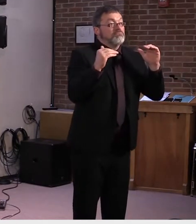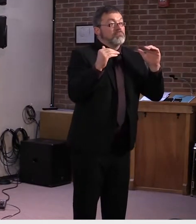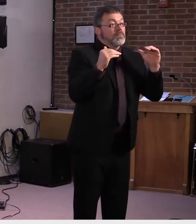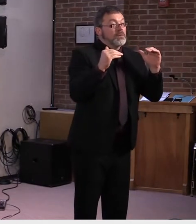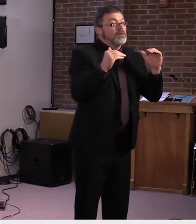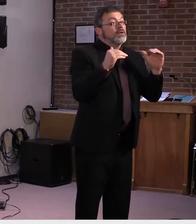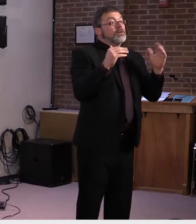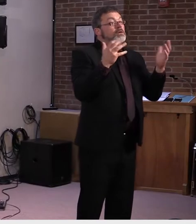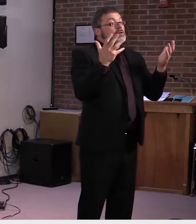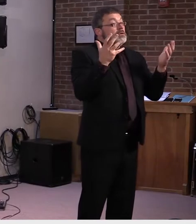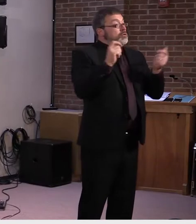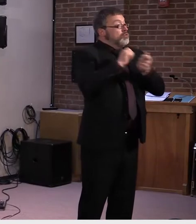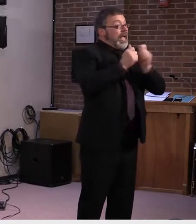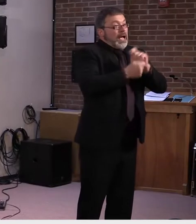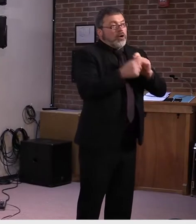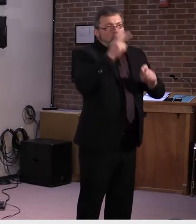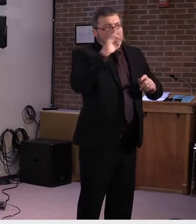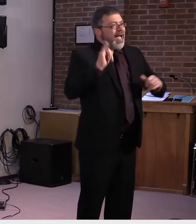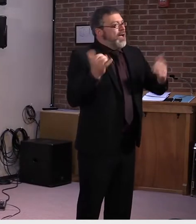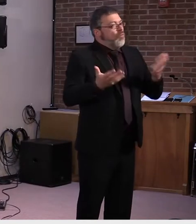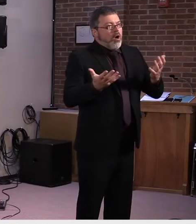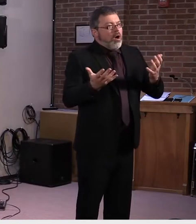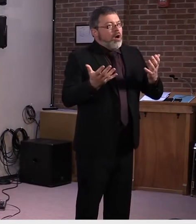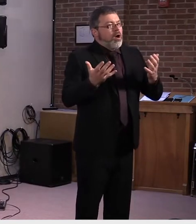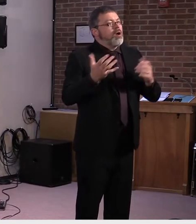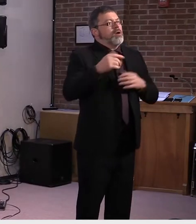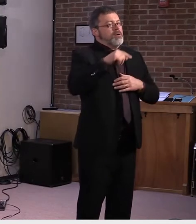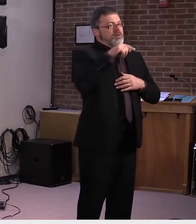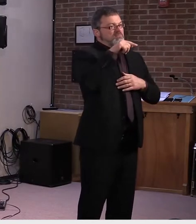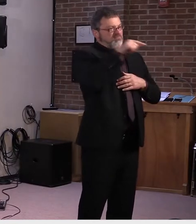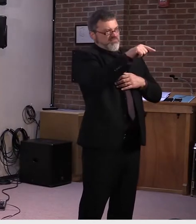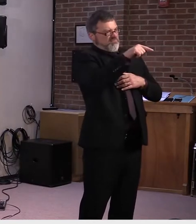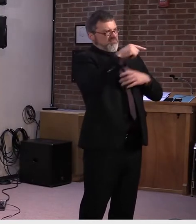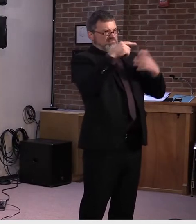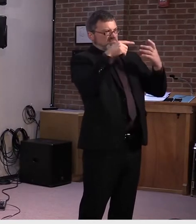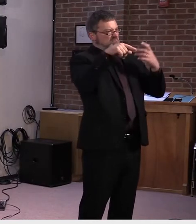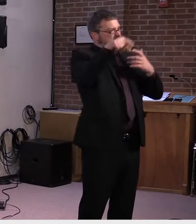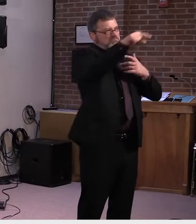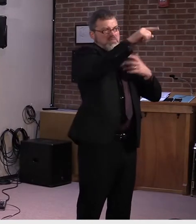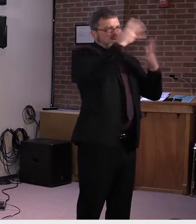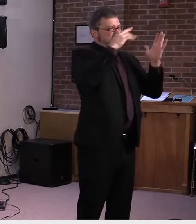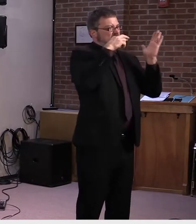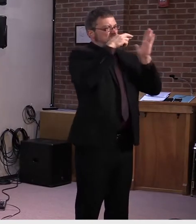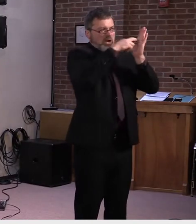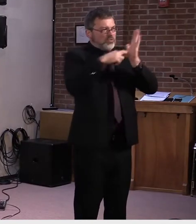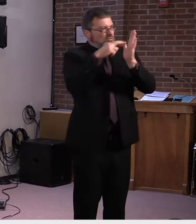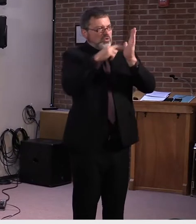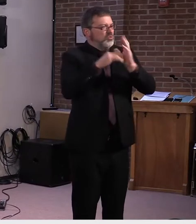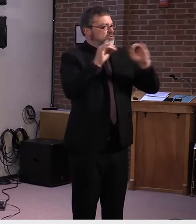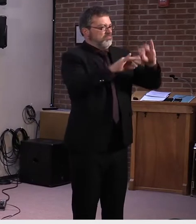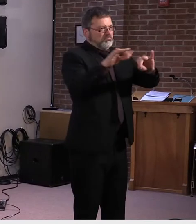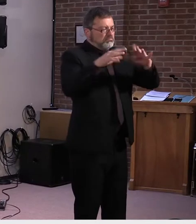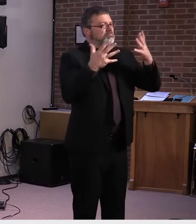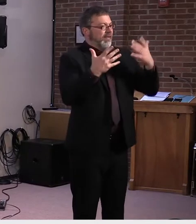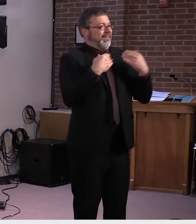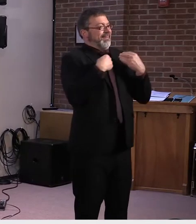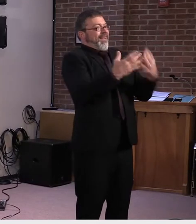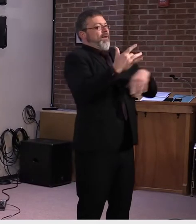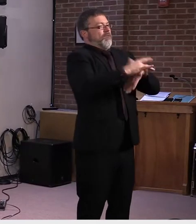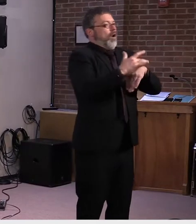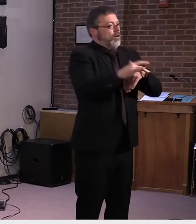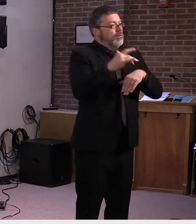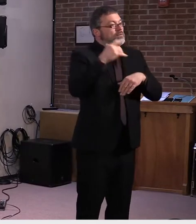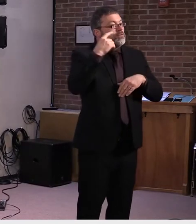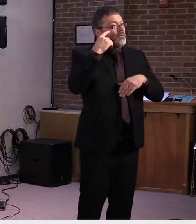care homes to serve up to four school-age children during remote learning, which is currently what